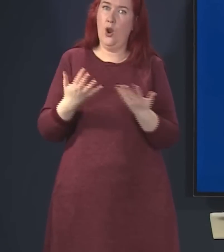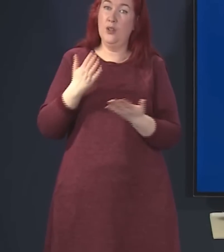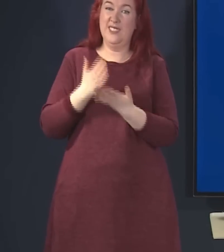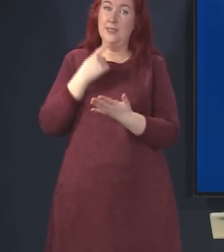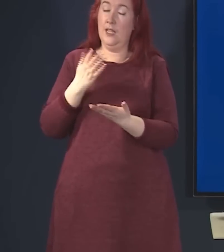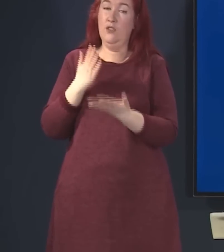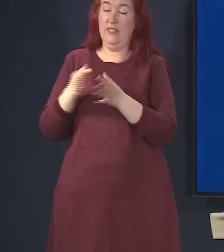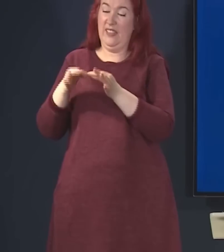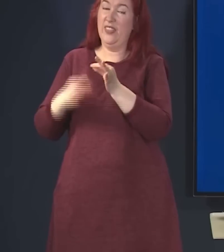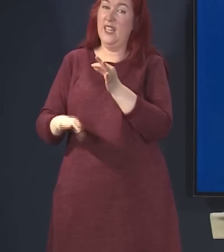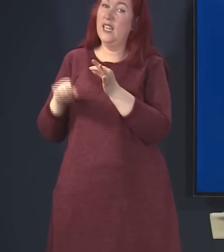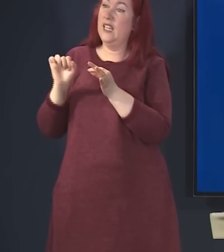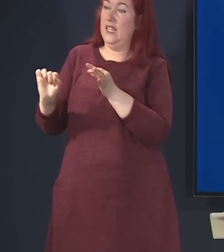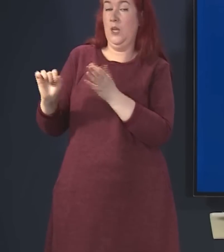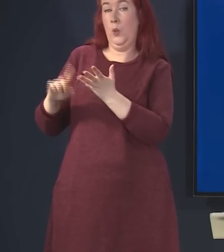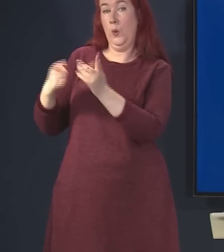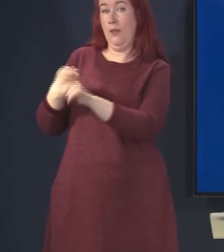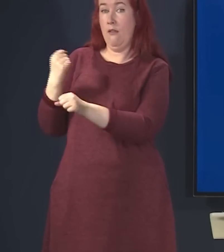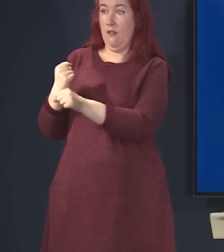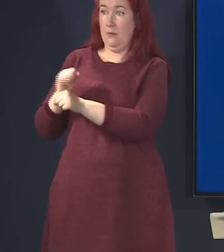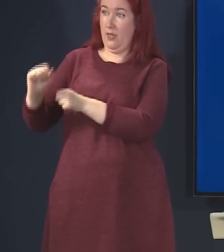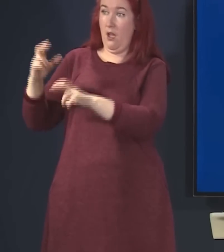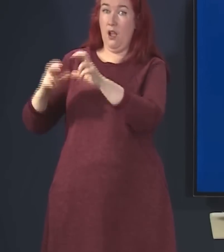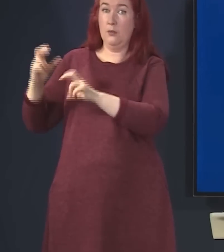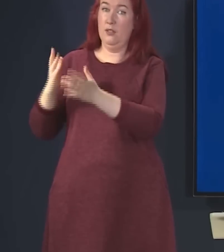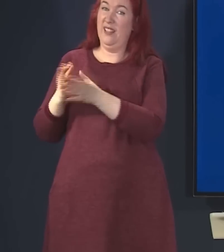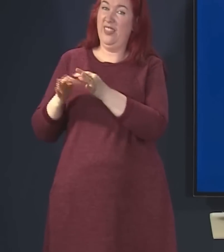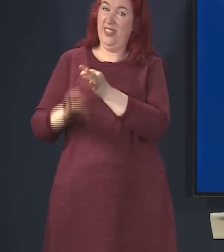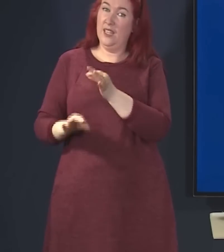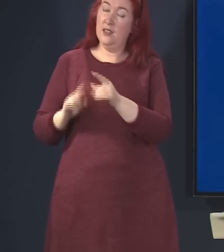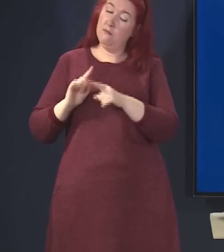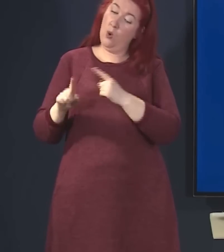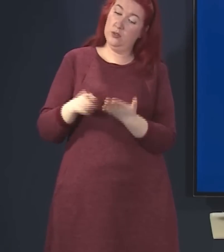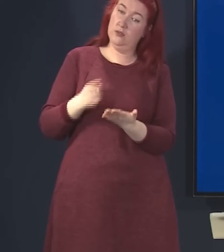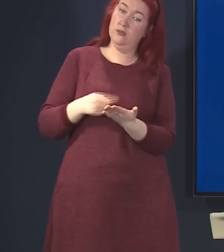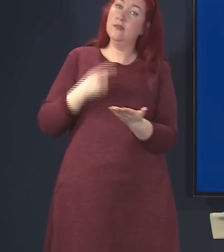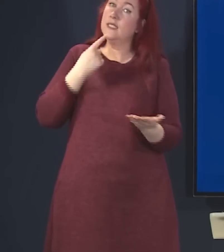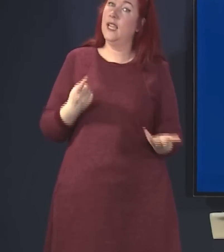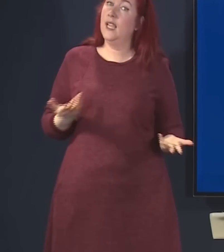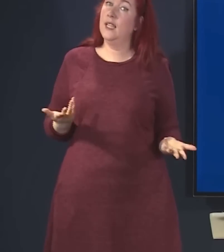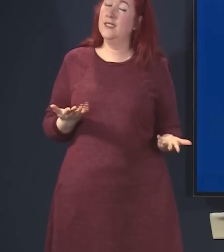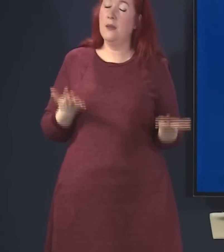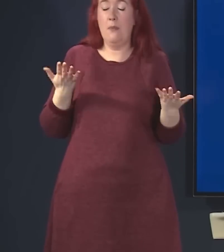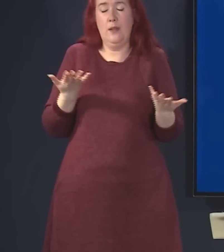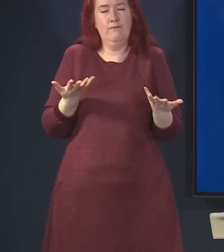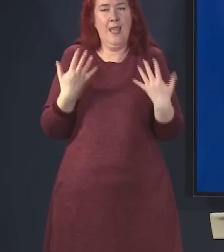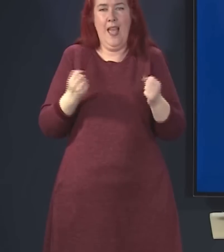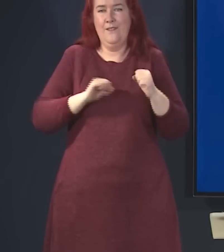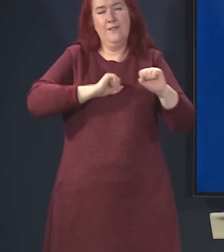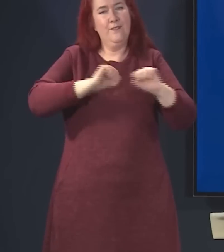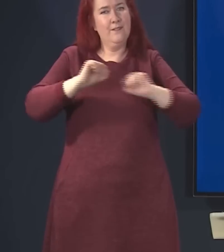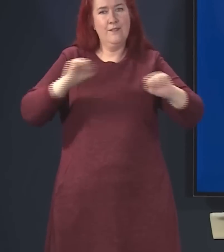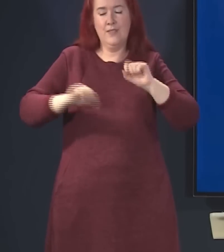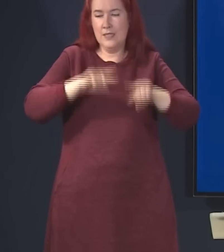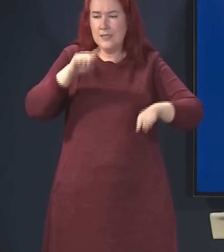and thin the UK government's position was. But you'll get that variety and division